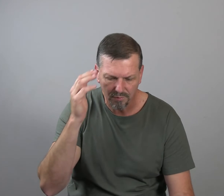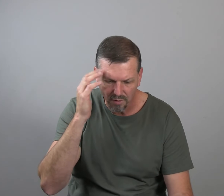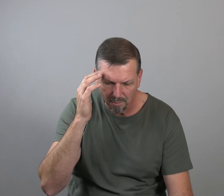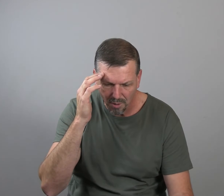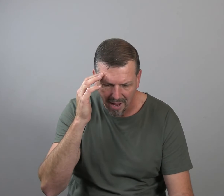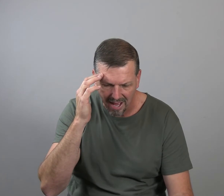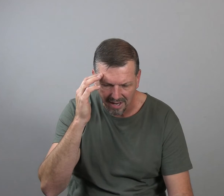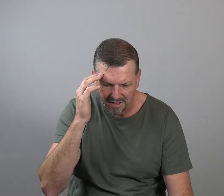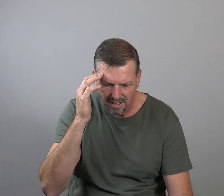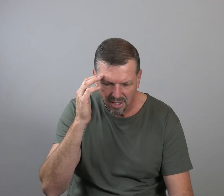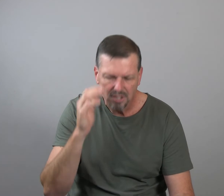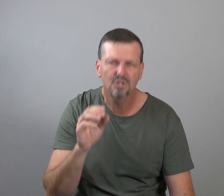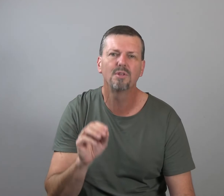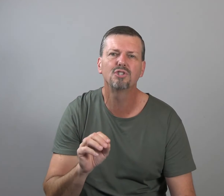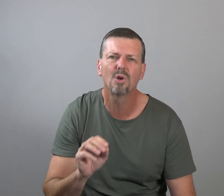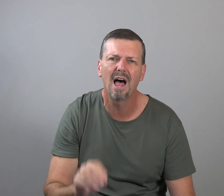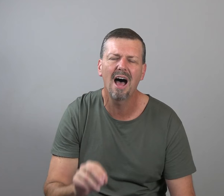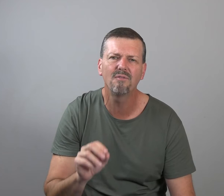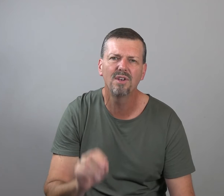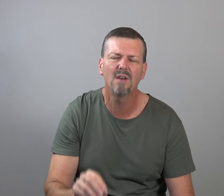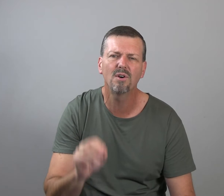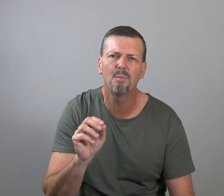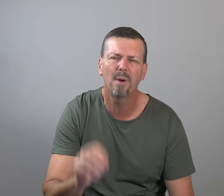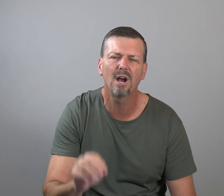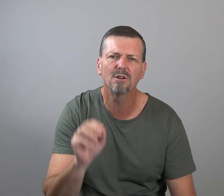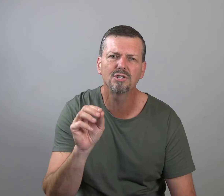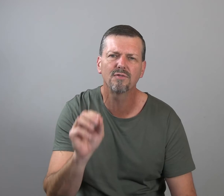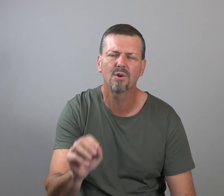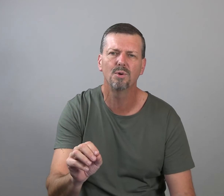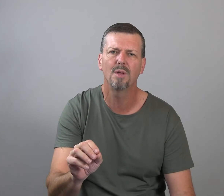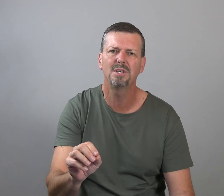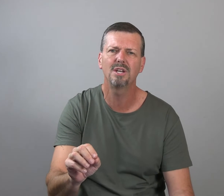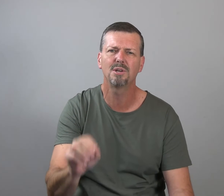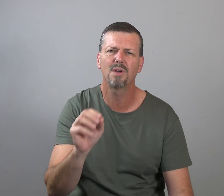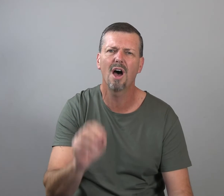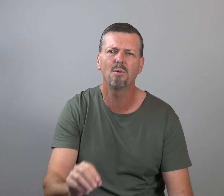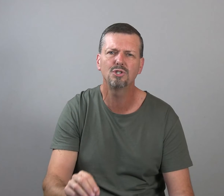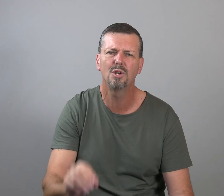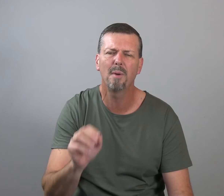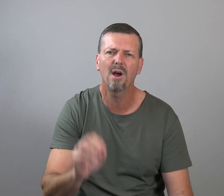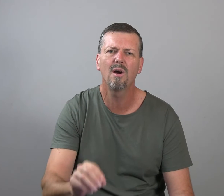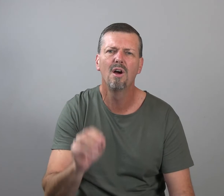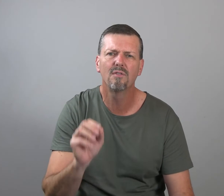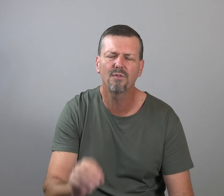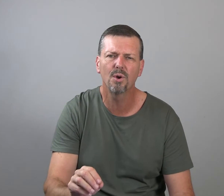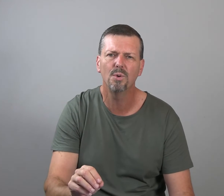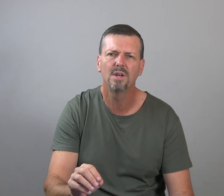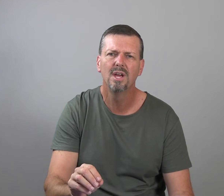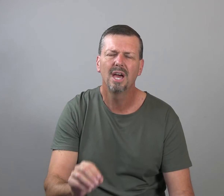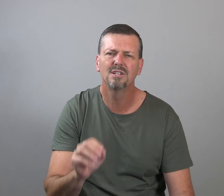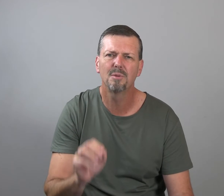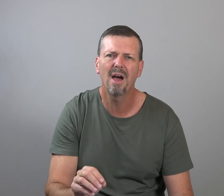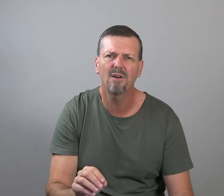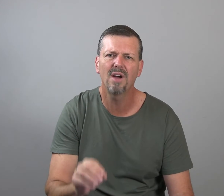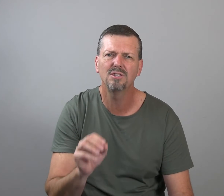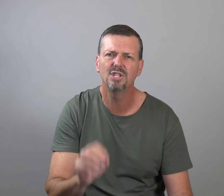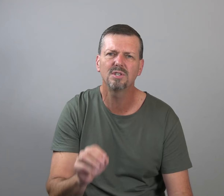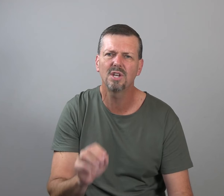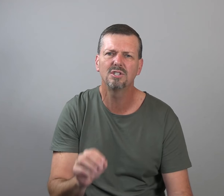from your mind so that your life never bears fruit. Let me tell you something. God wants you to bear fruit. And as a matter of fact, Jesus said